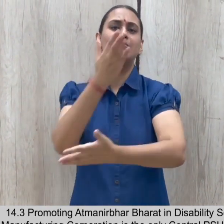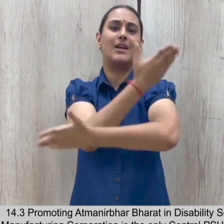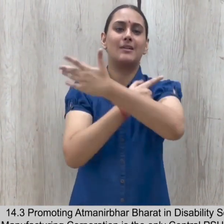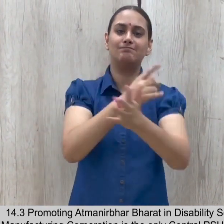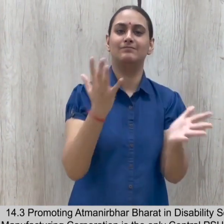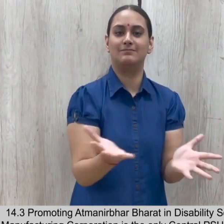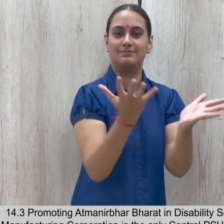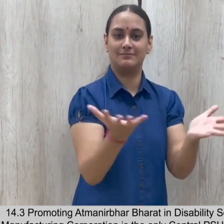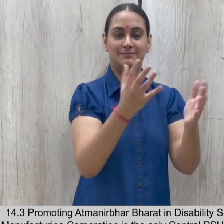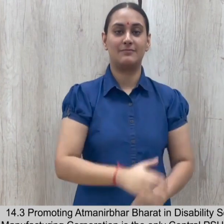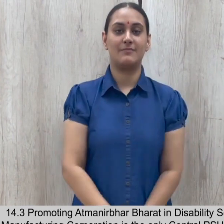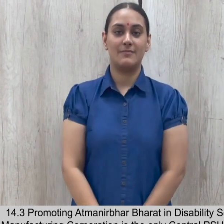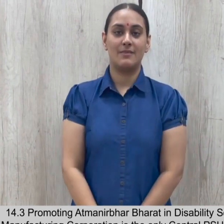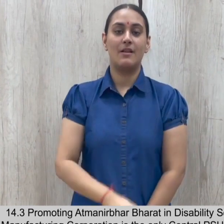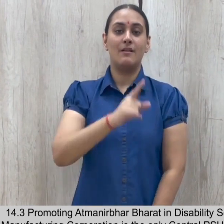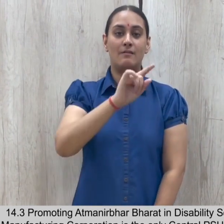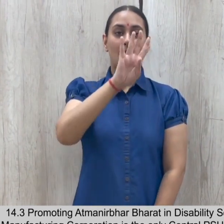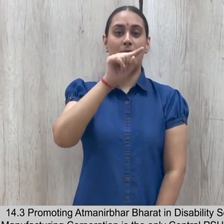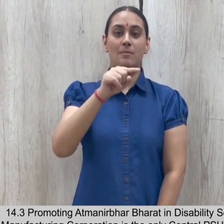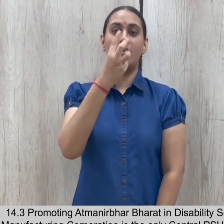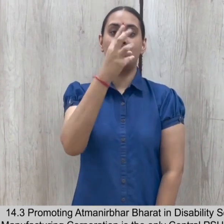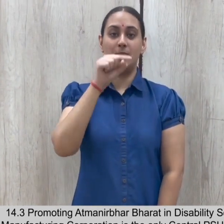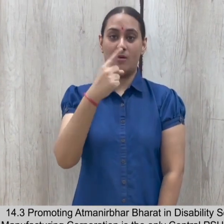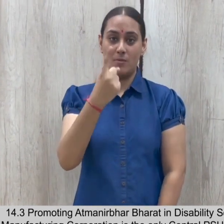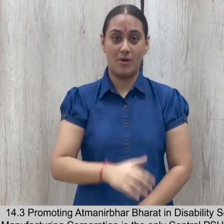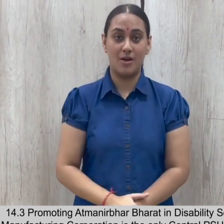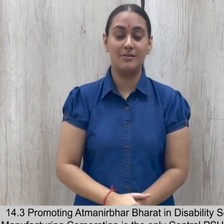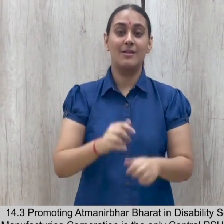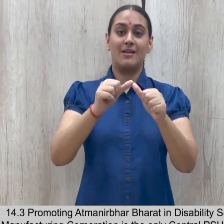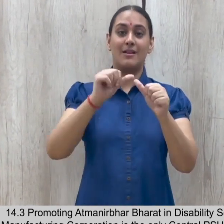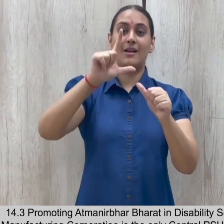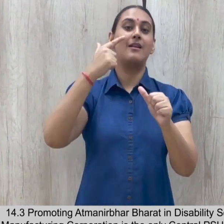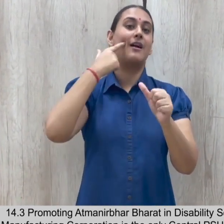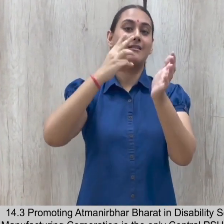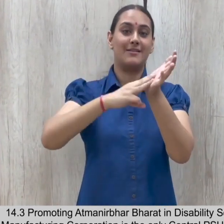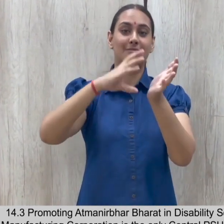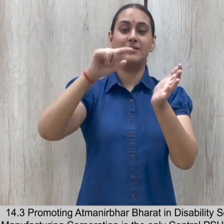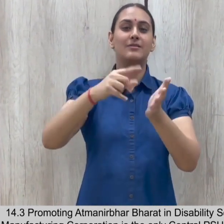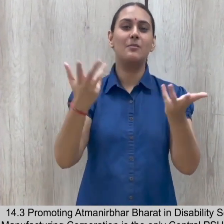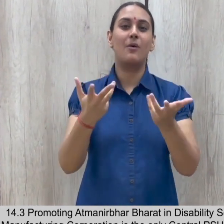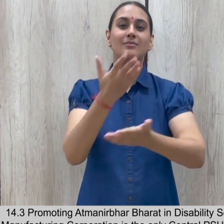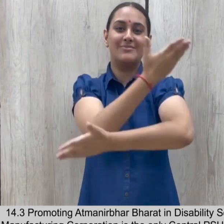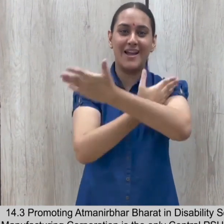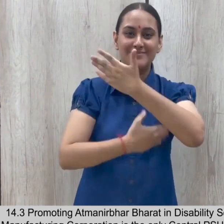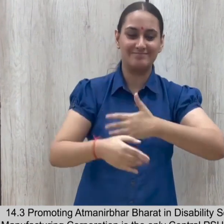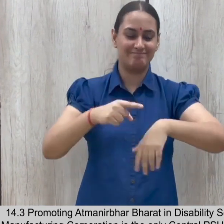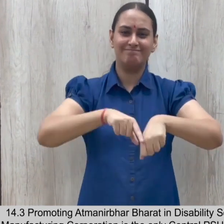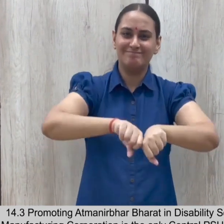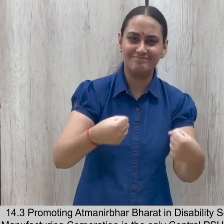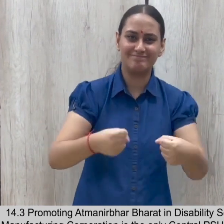in disability sector. 14.3.1 Artificial LIMS Manufacturing